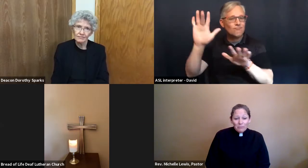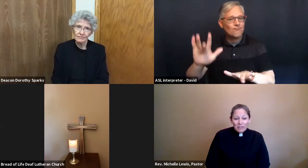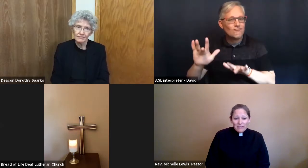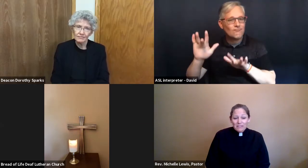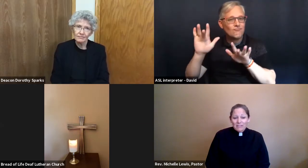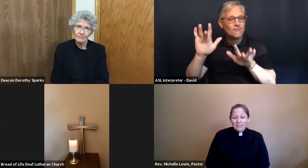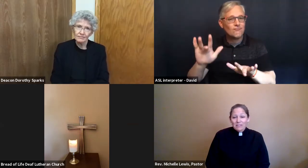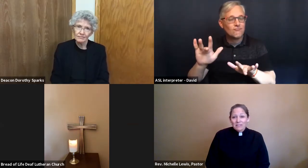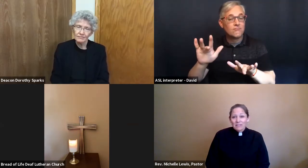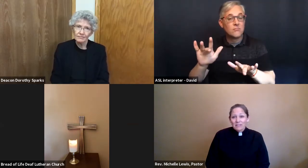places.